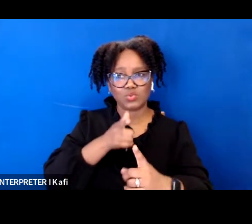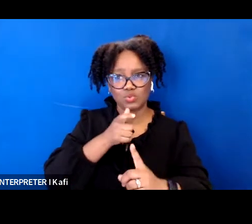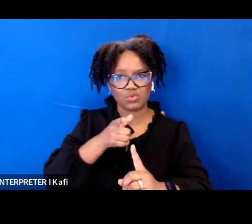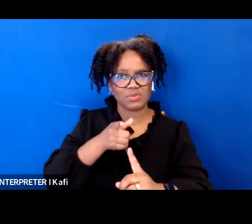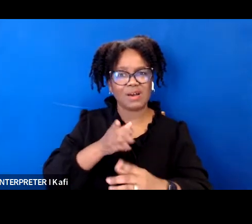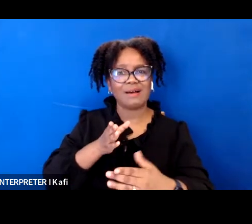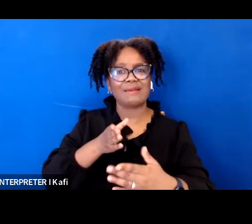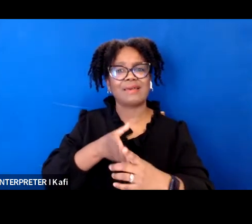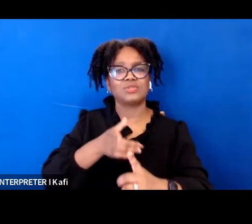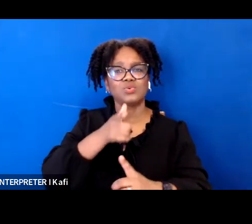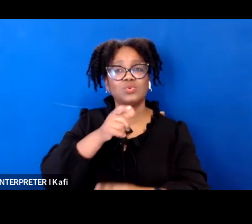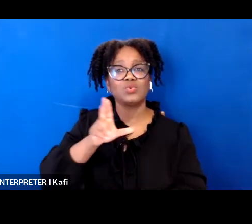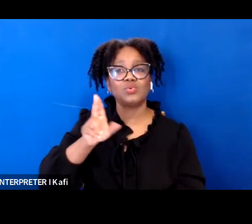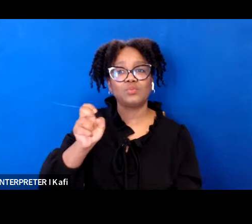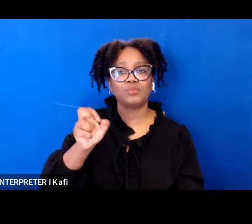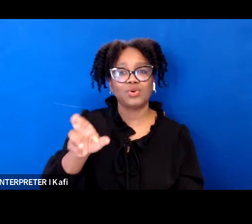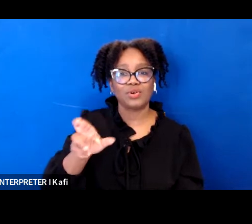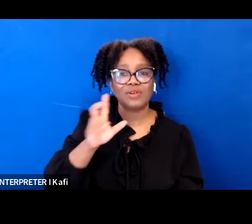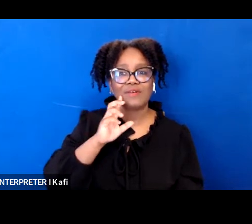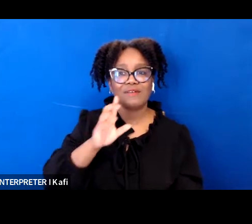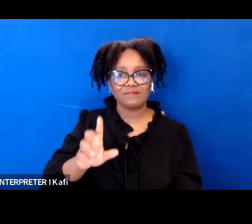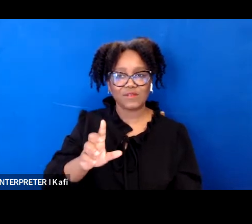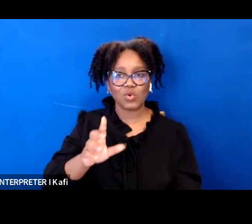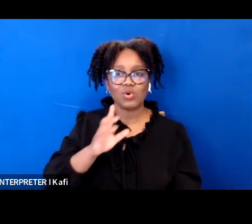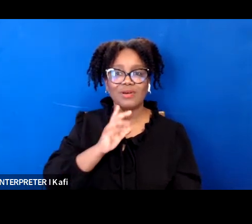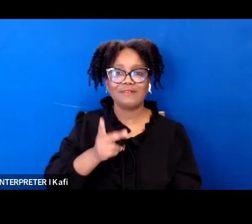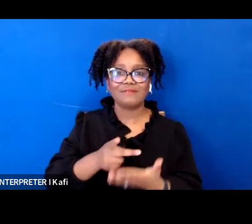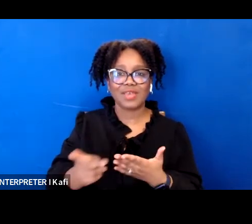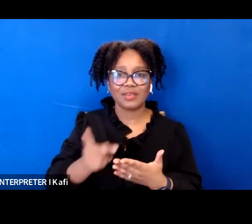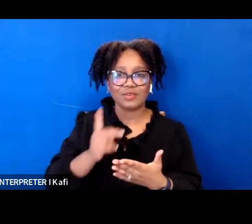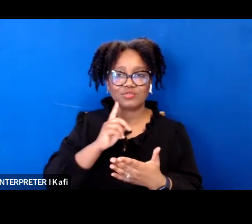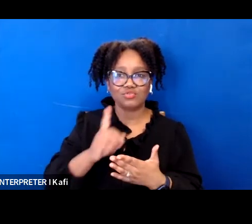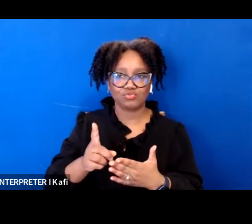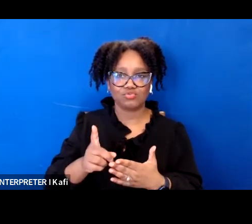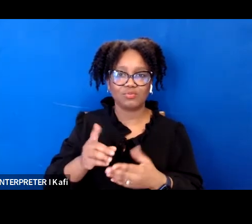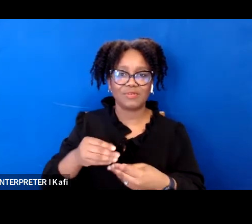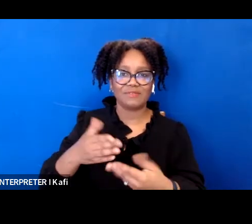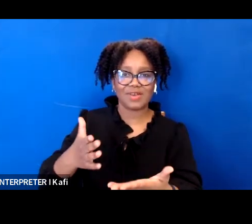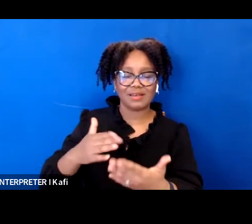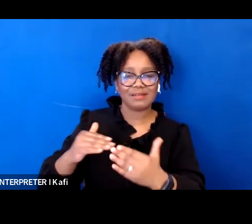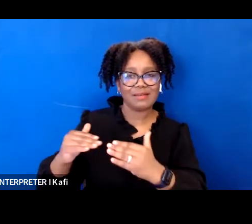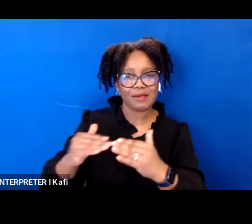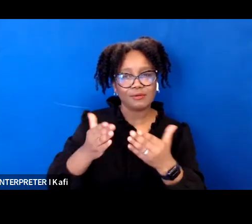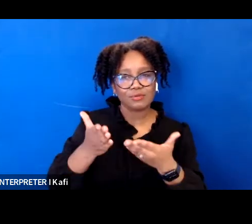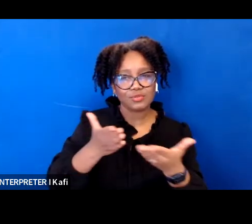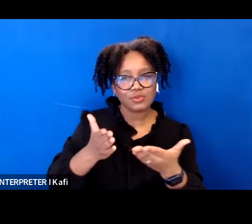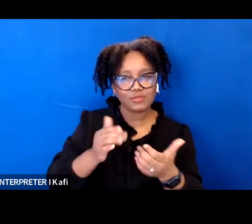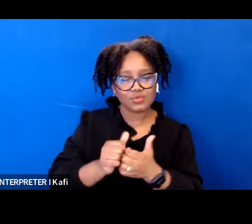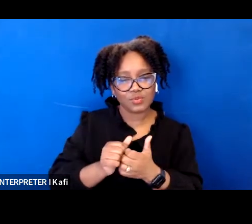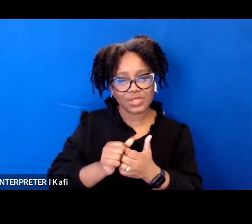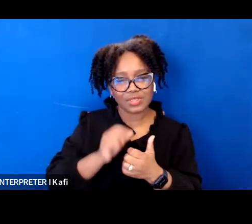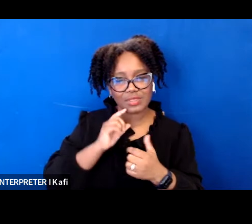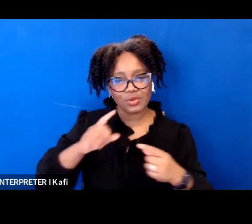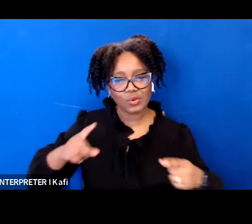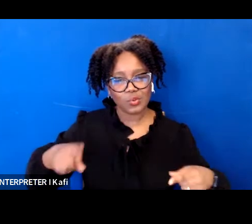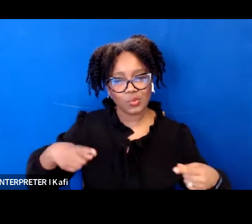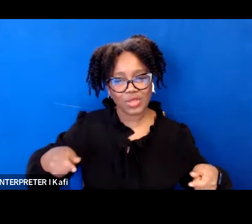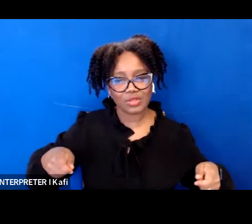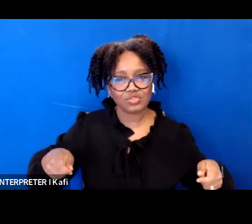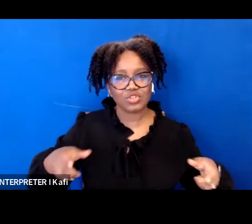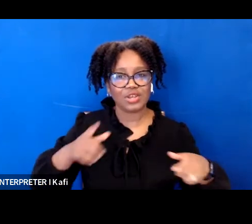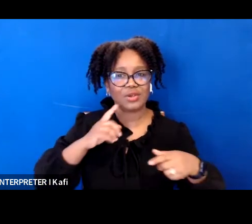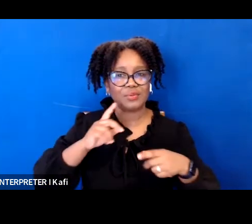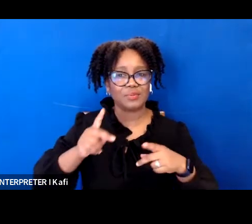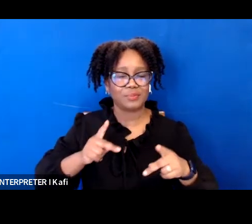last year judge jackson denied uber's motion to dismiss clarifying that uber's ride sharing application is a